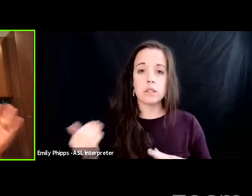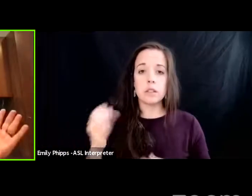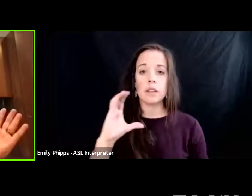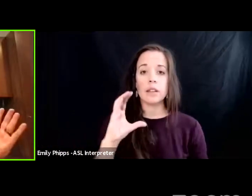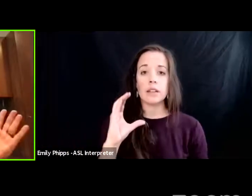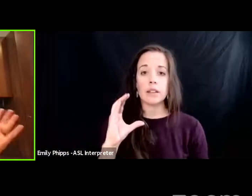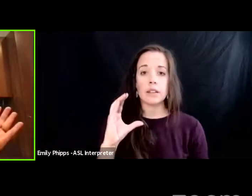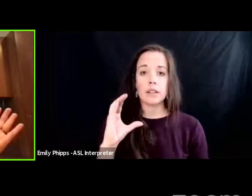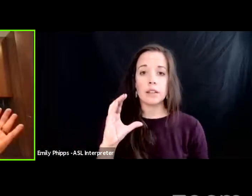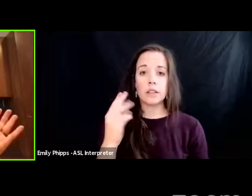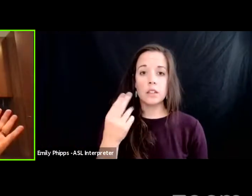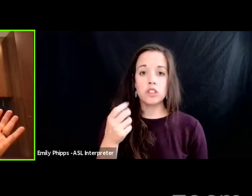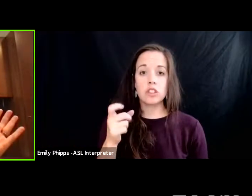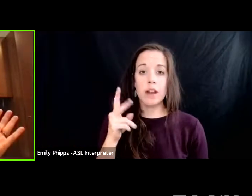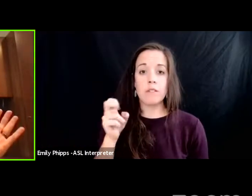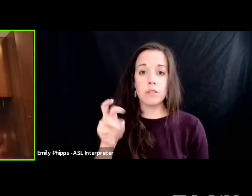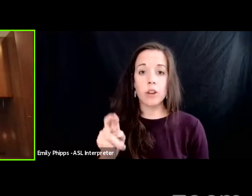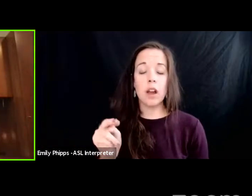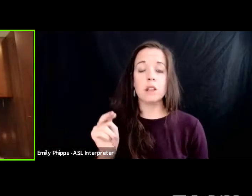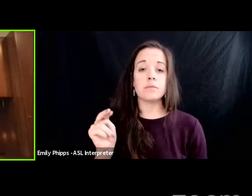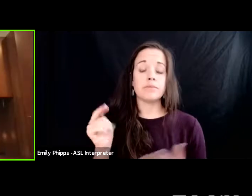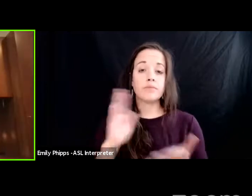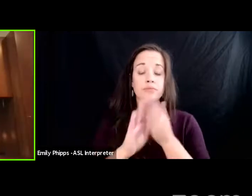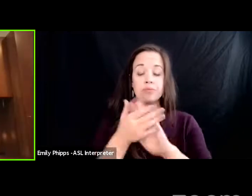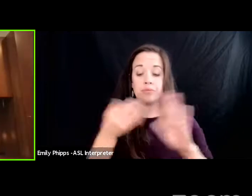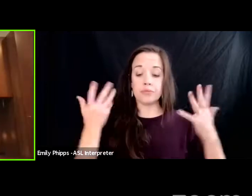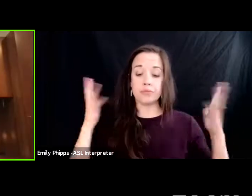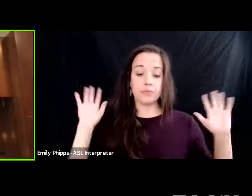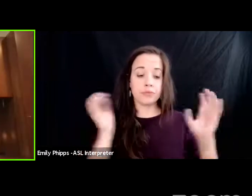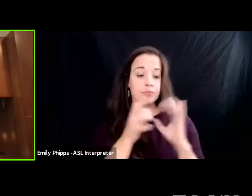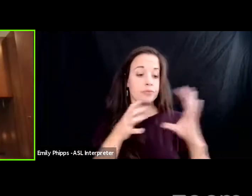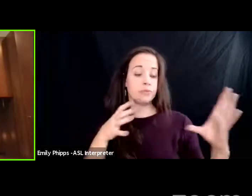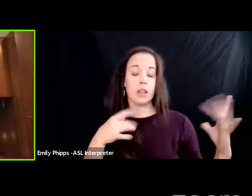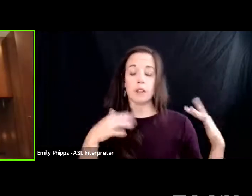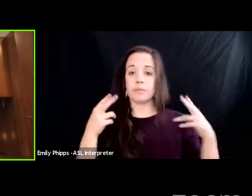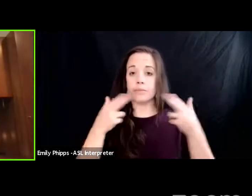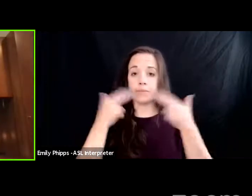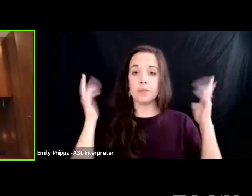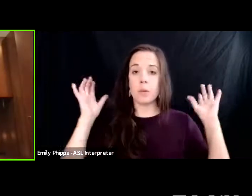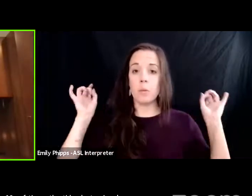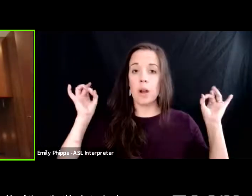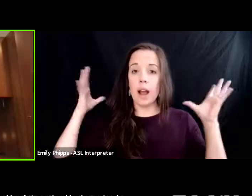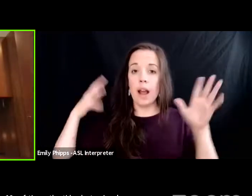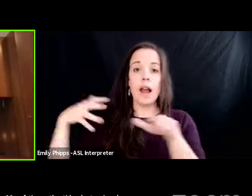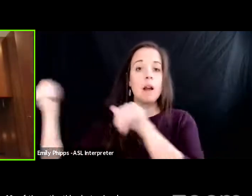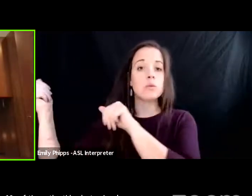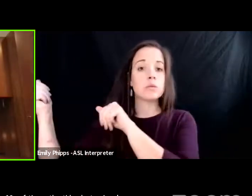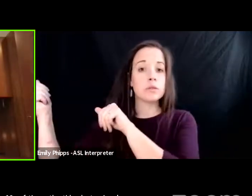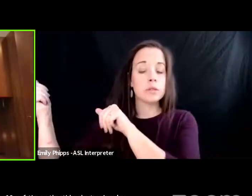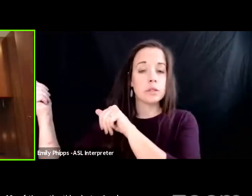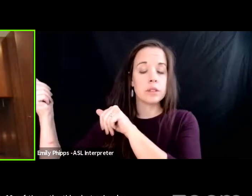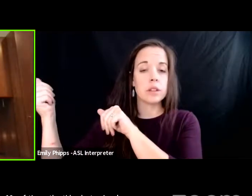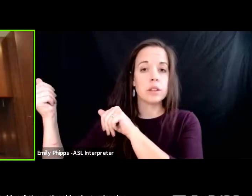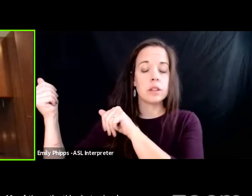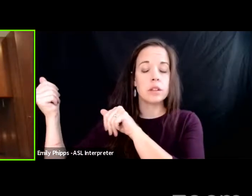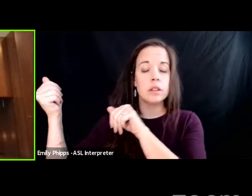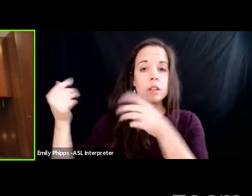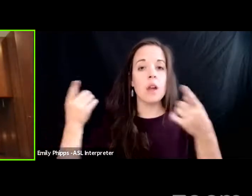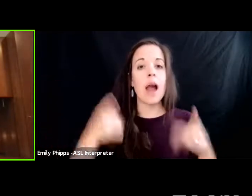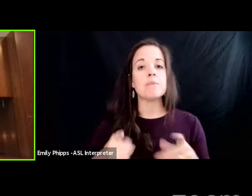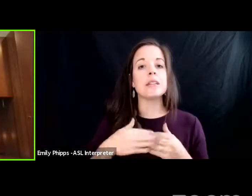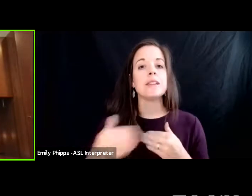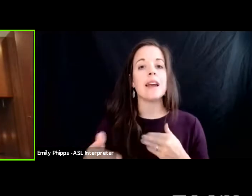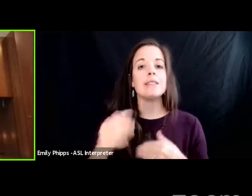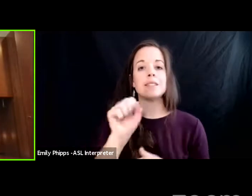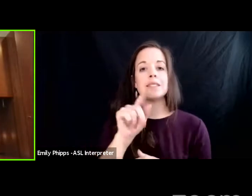basically wiped his hands of the entire thing and said we're done we're out of here what happened next was that steven donzinger